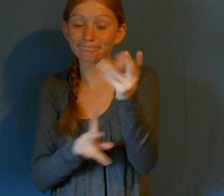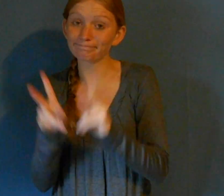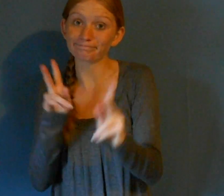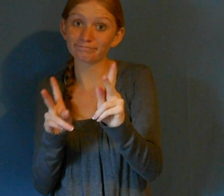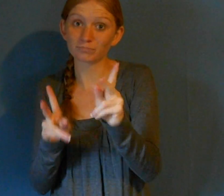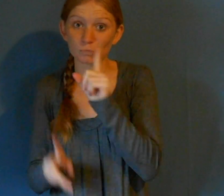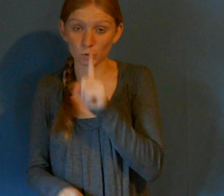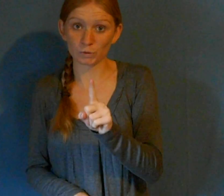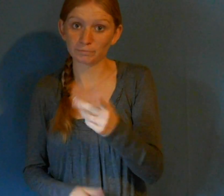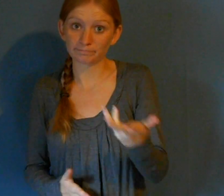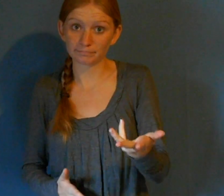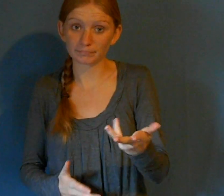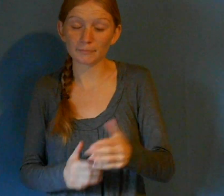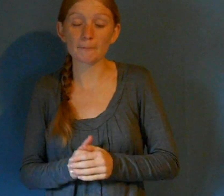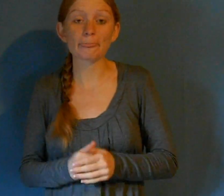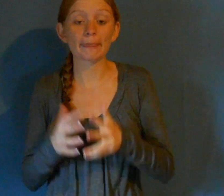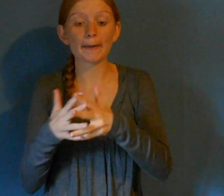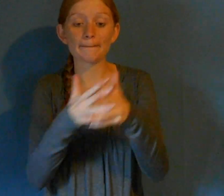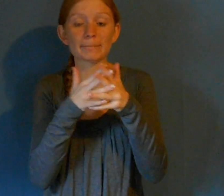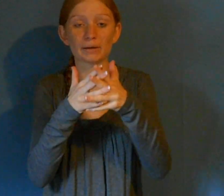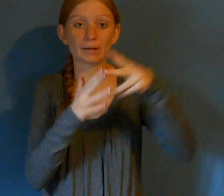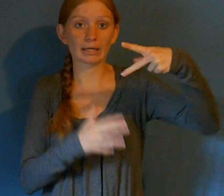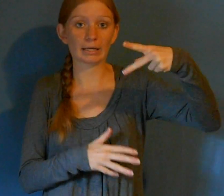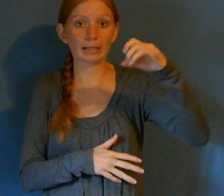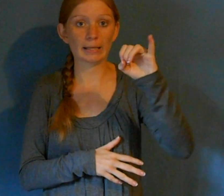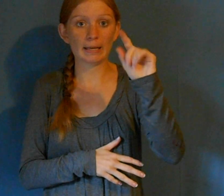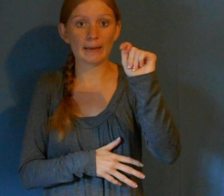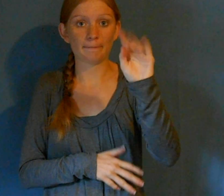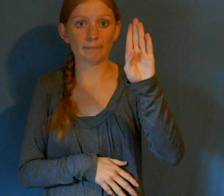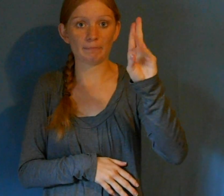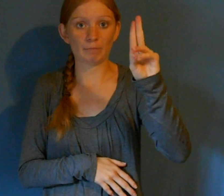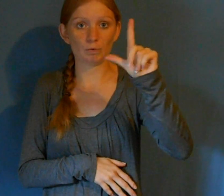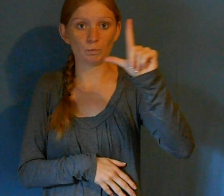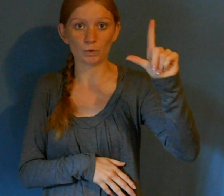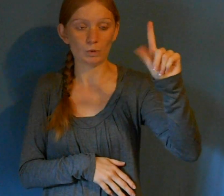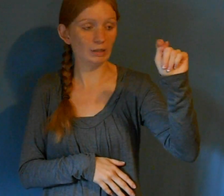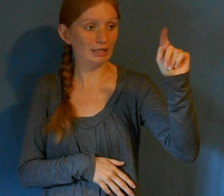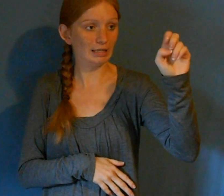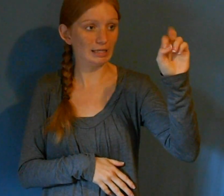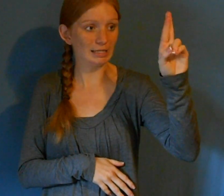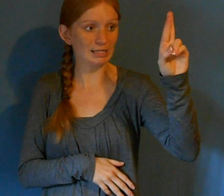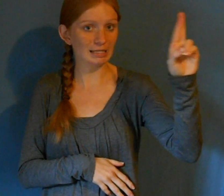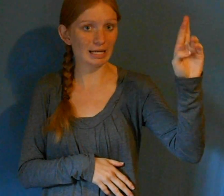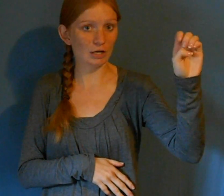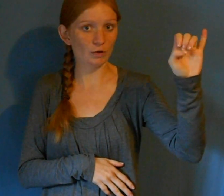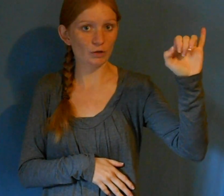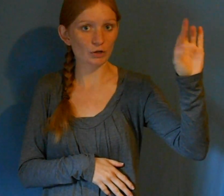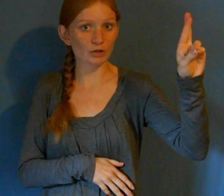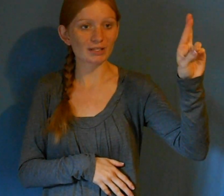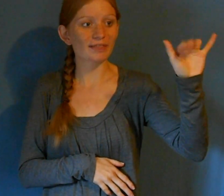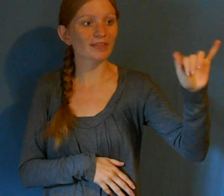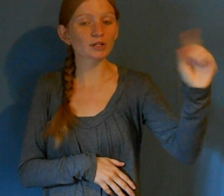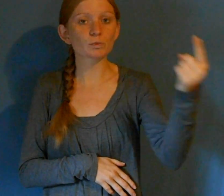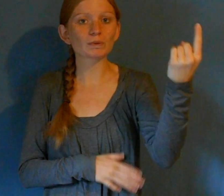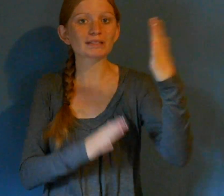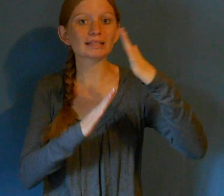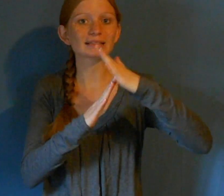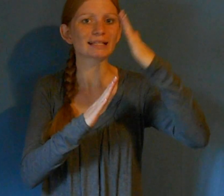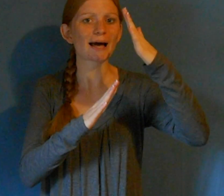Where American Pit Bull Terriers are one of the best breeds of humans. They are actually labeled under the UKC